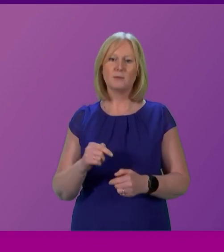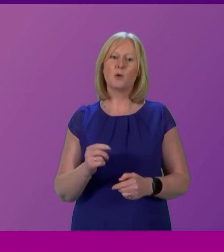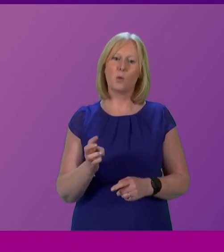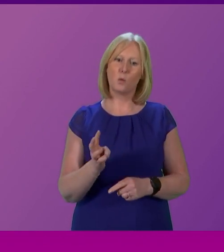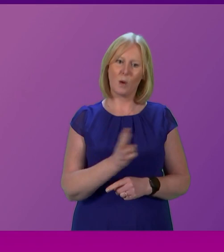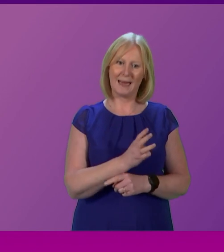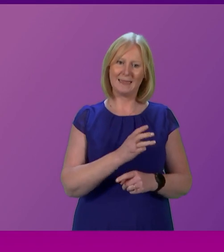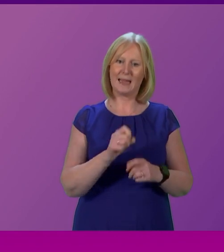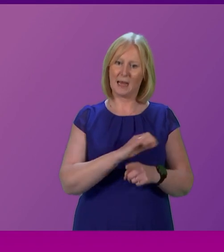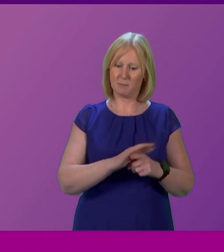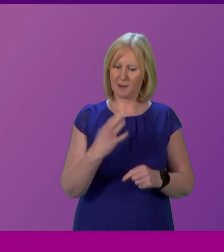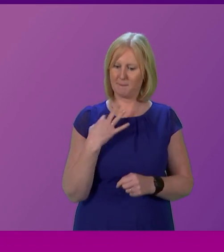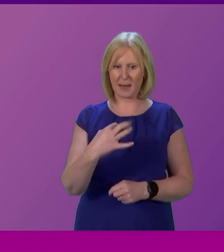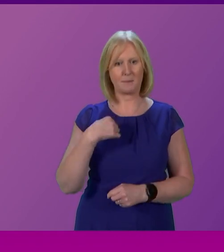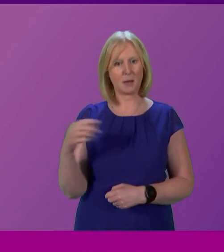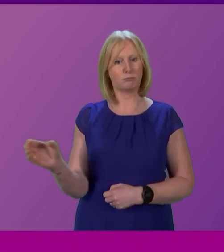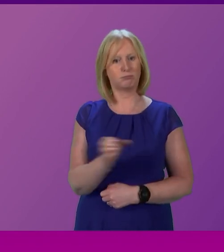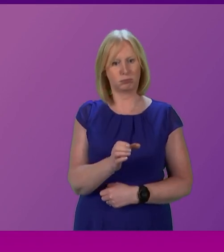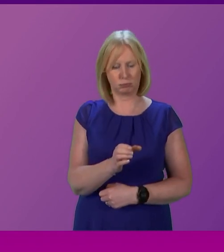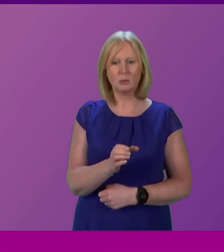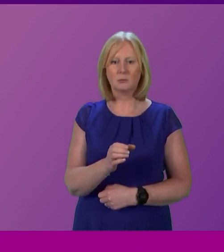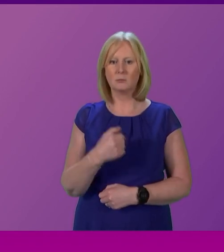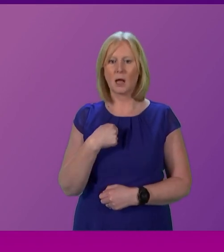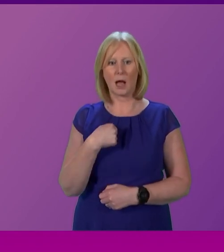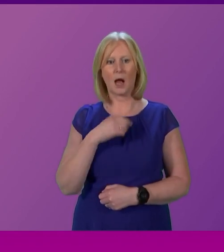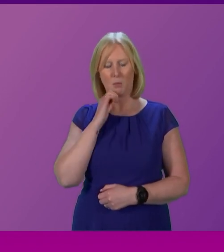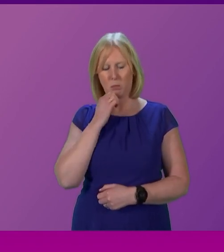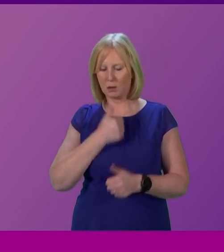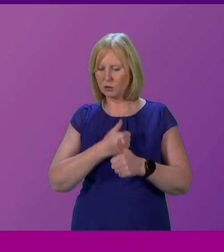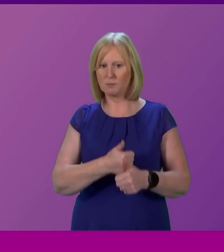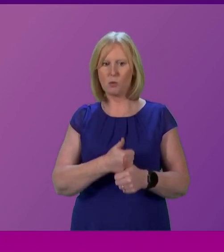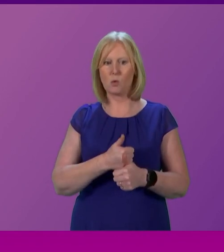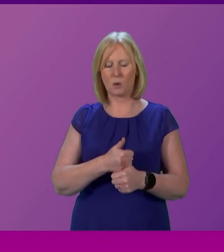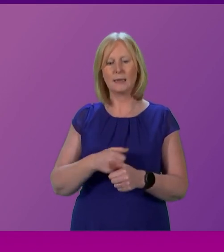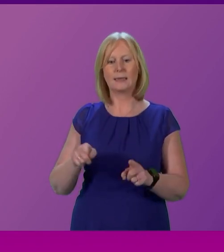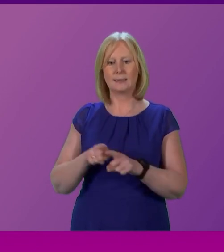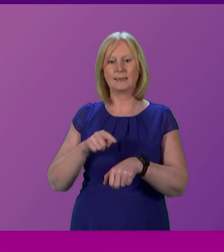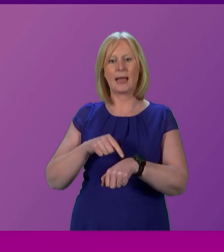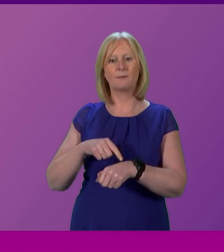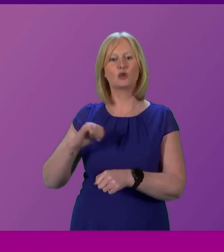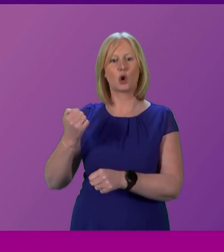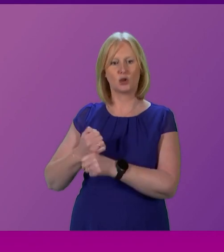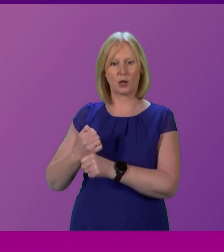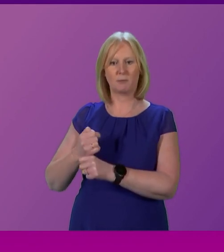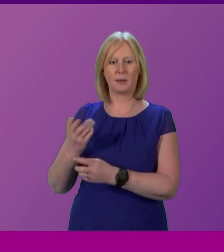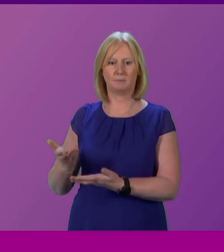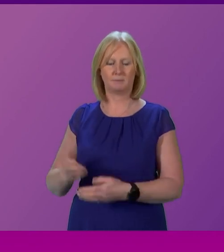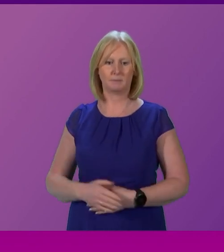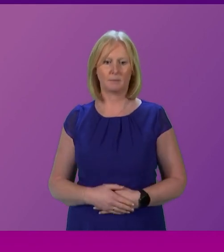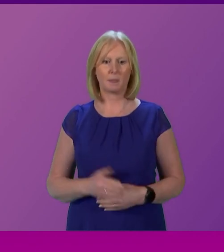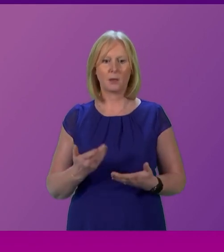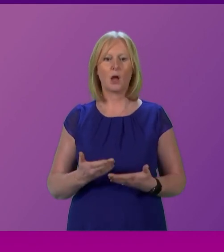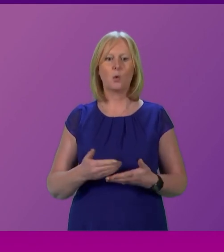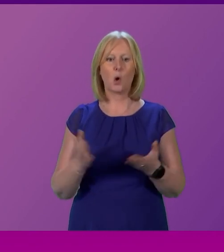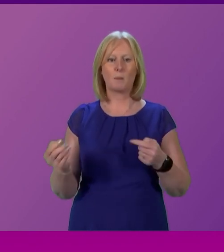trust in me to do my job. I will not let them down. It is time that the Scottish Government did theirs. Thank you, Mr Colham. We now move to the open debate.